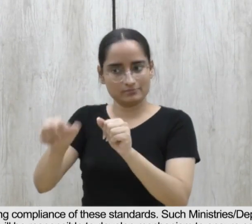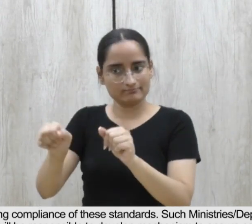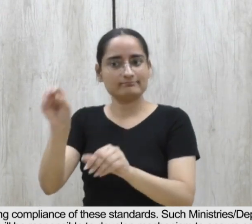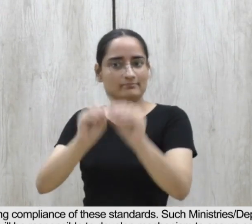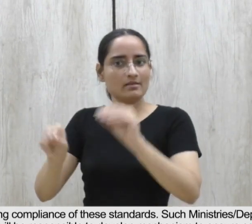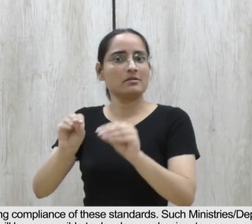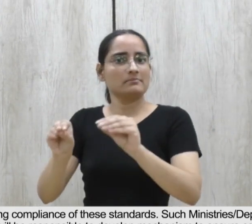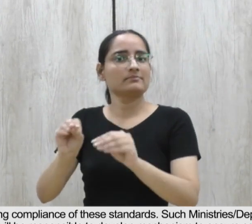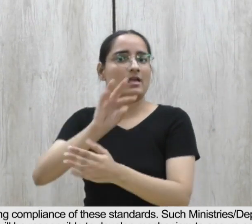these standards